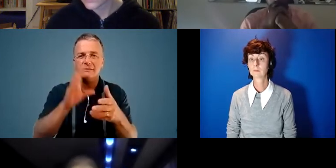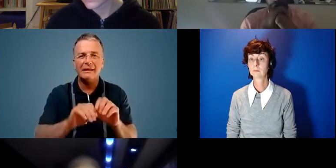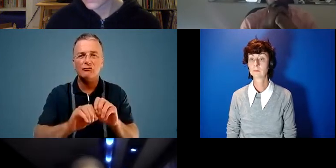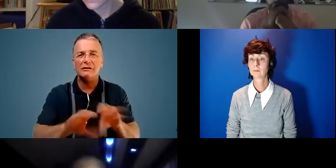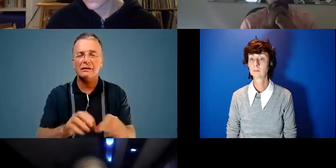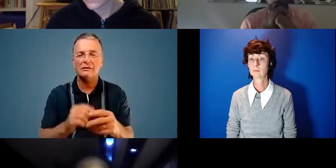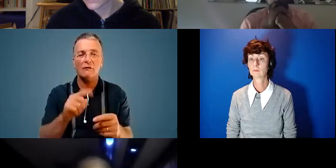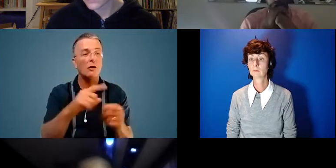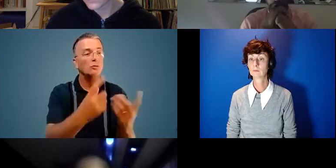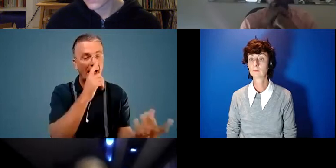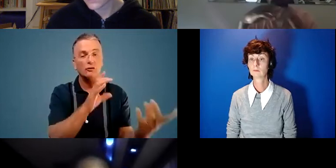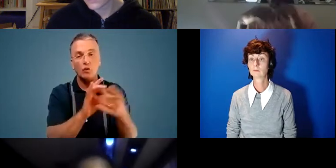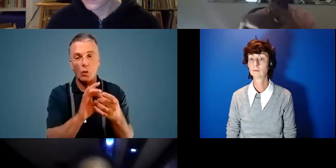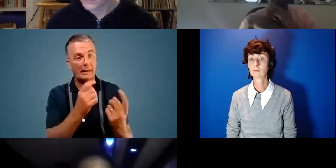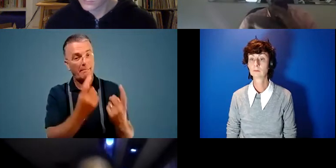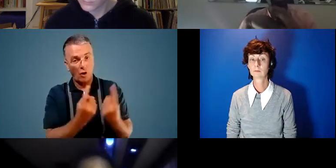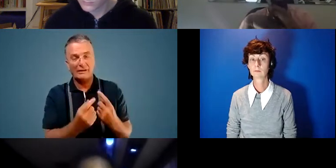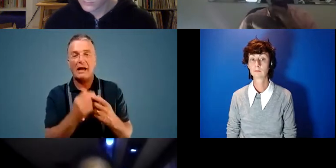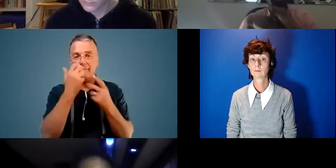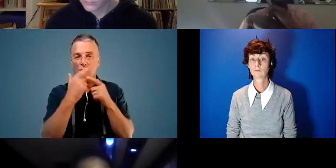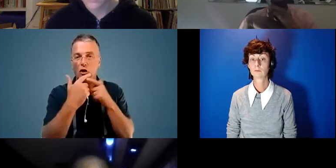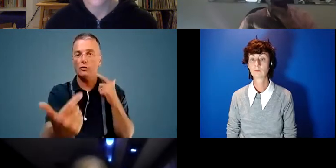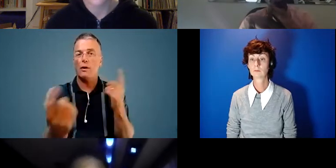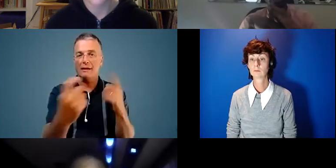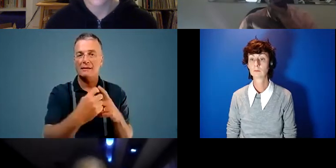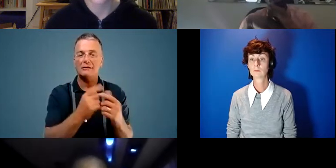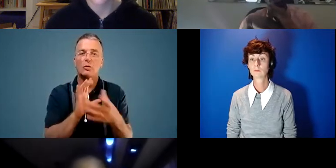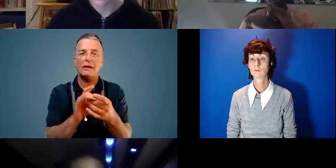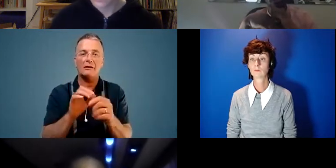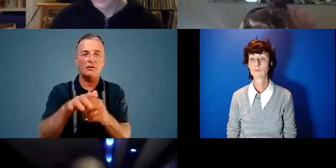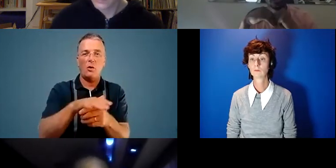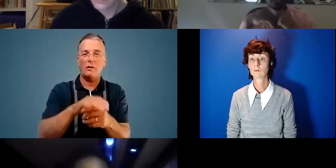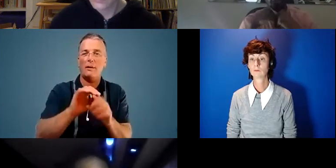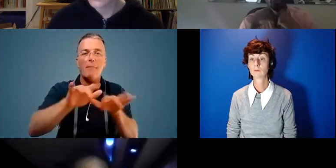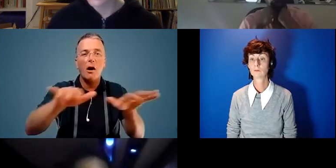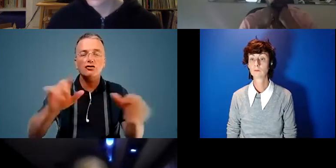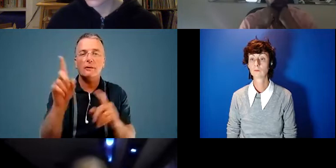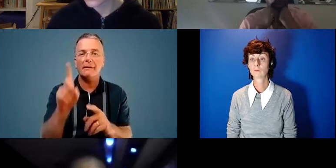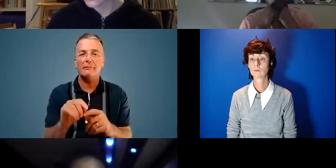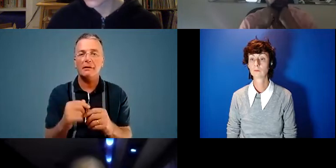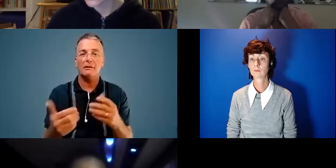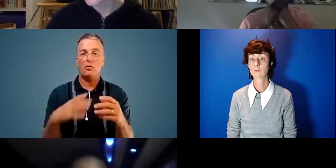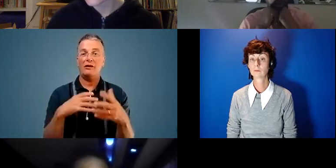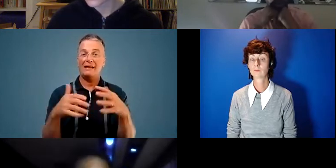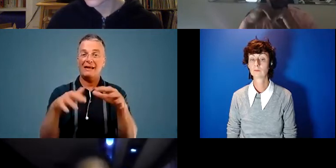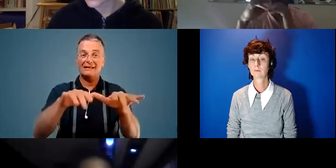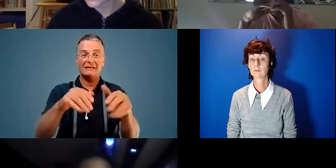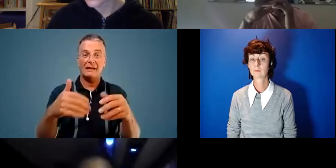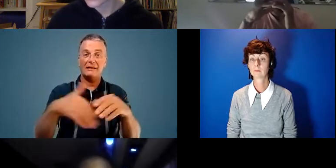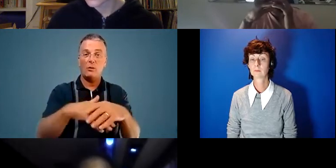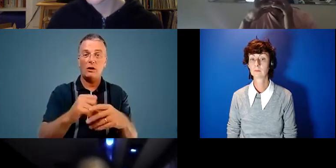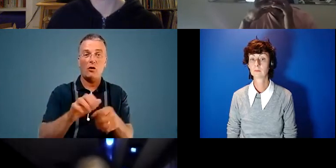join in person, as well as virtual attendees, in a way to connect local marginalized people with already existing network of local outdoor groups, while